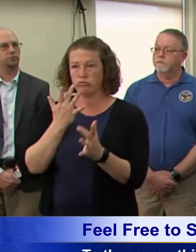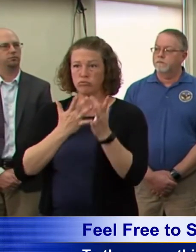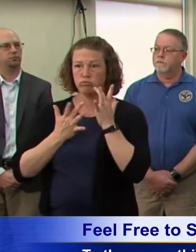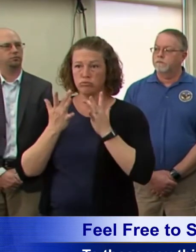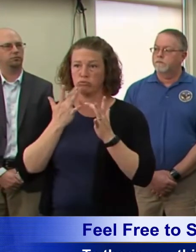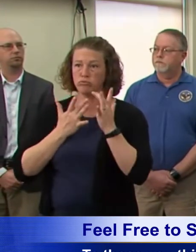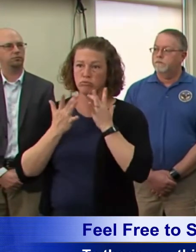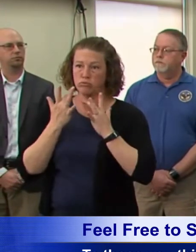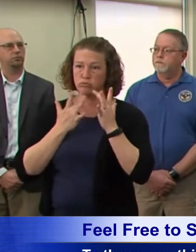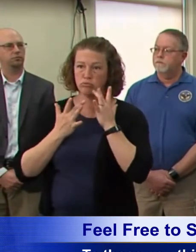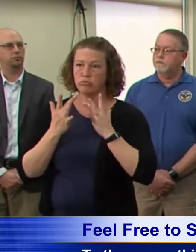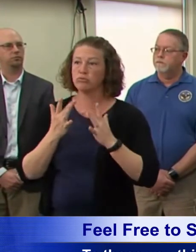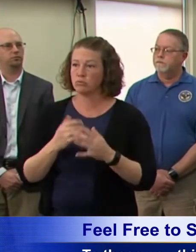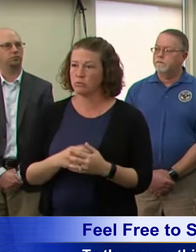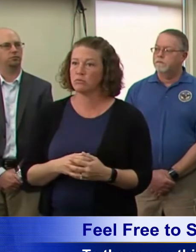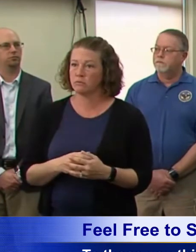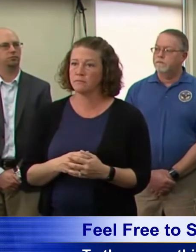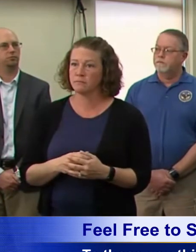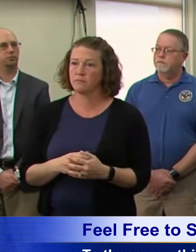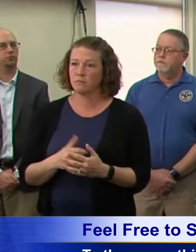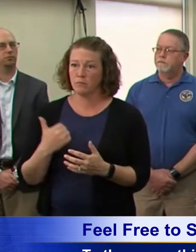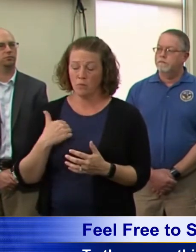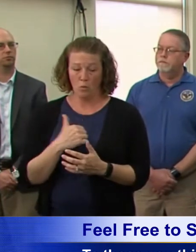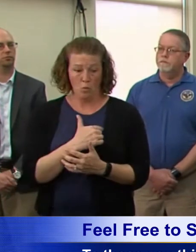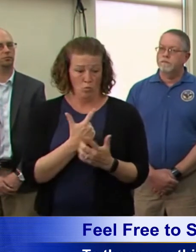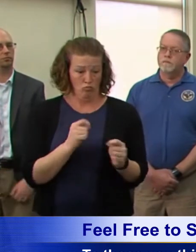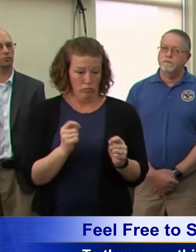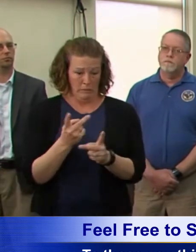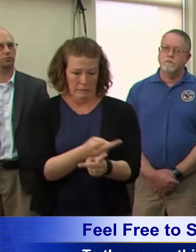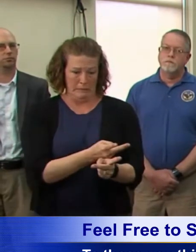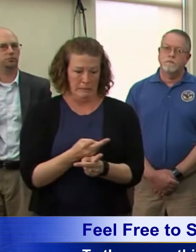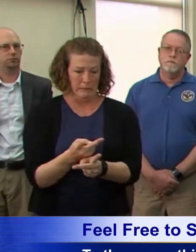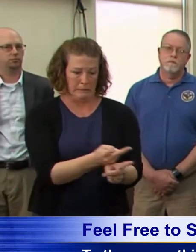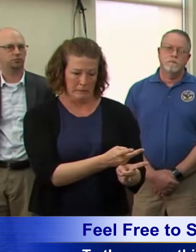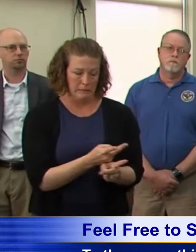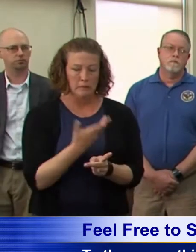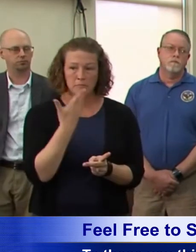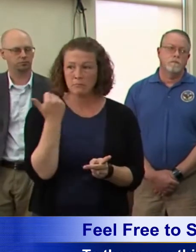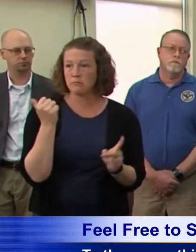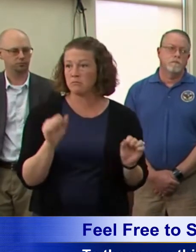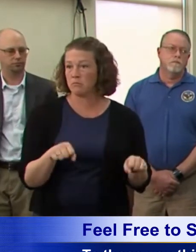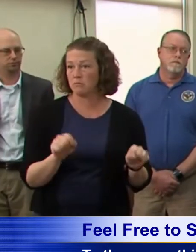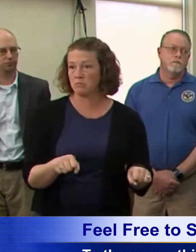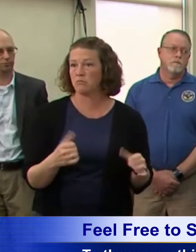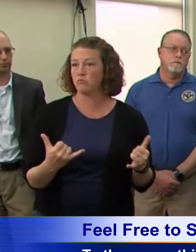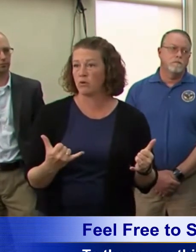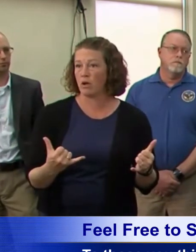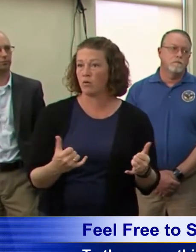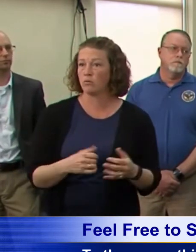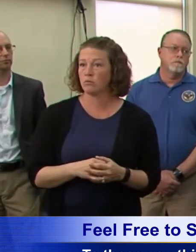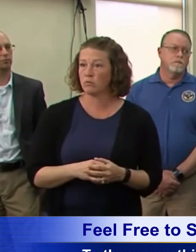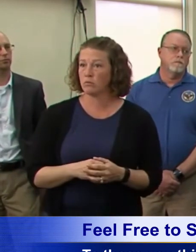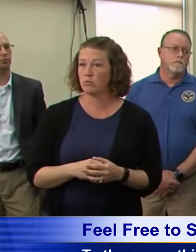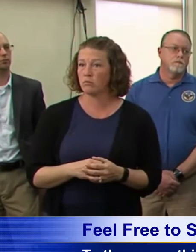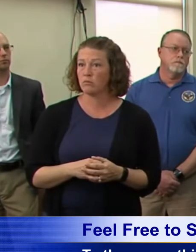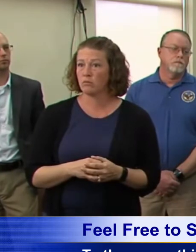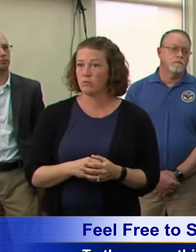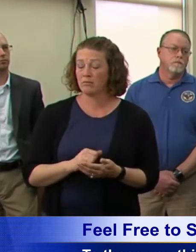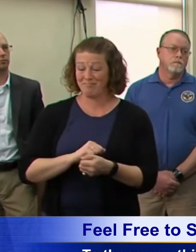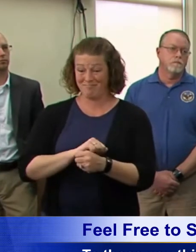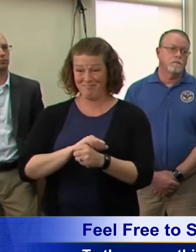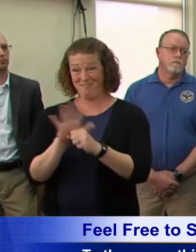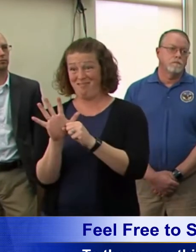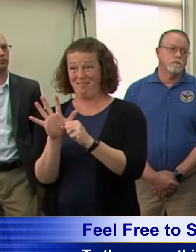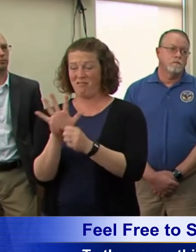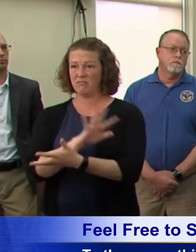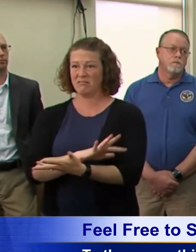everywhere. trying to take care of the people most in need at this moment. We're trying to mitigate the damage that this Corona virus is doing to small